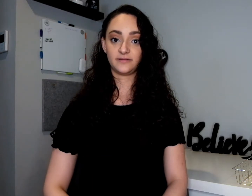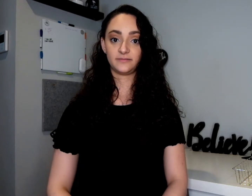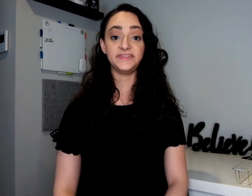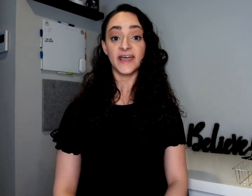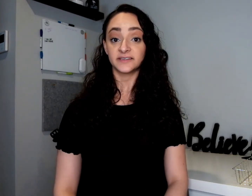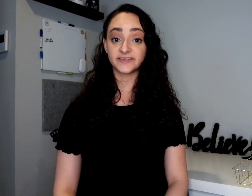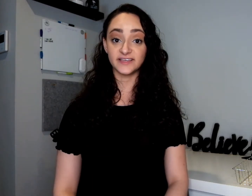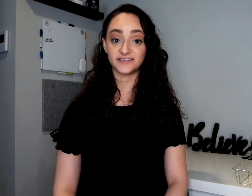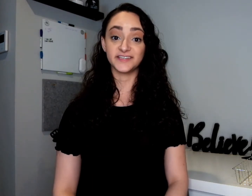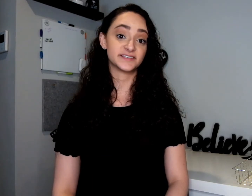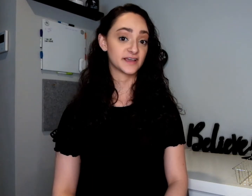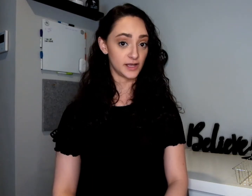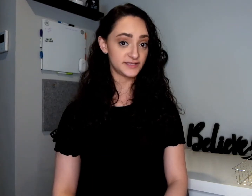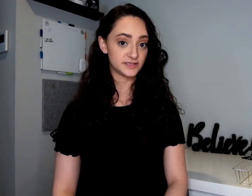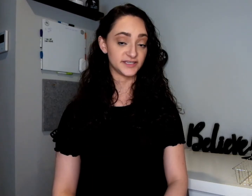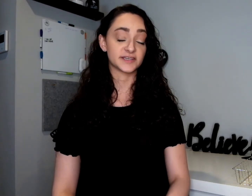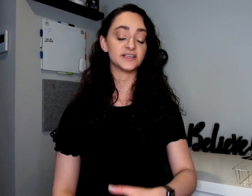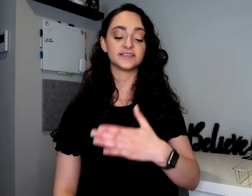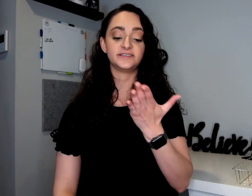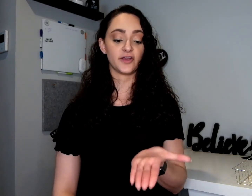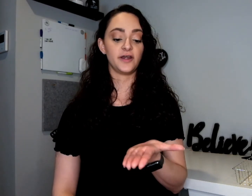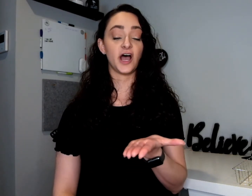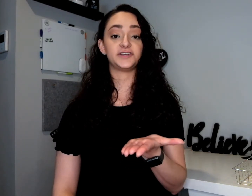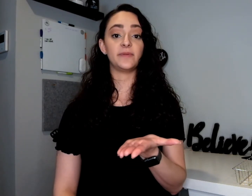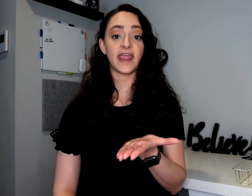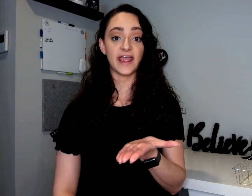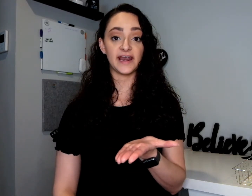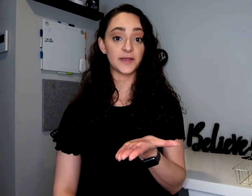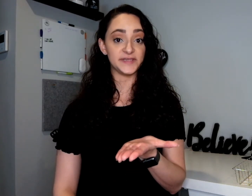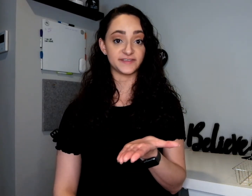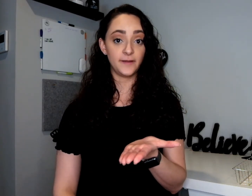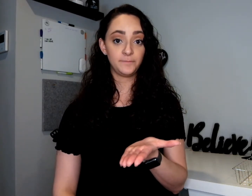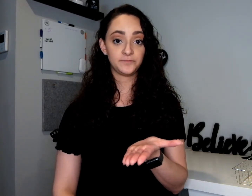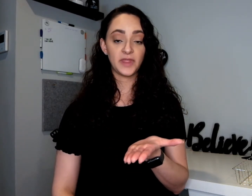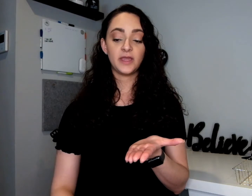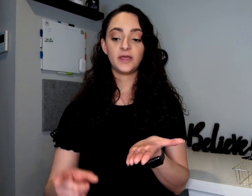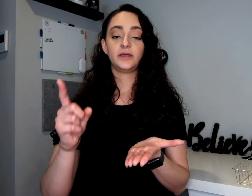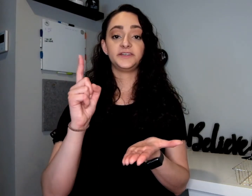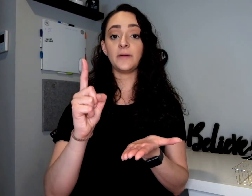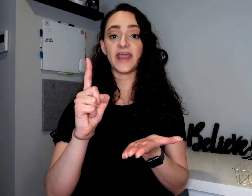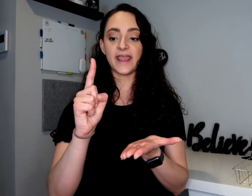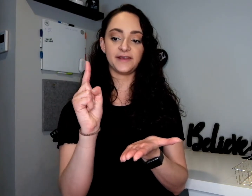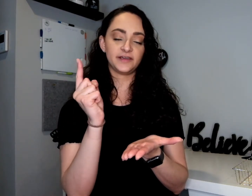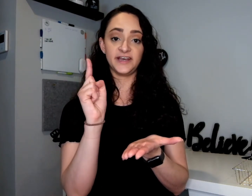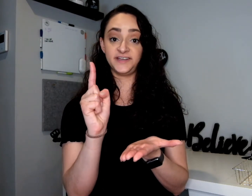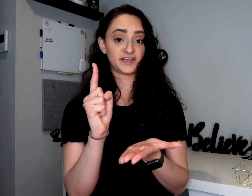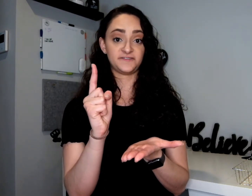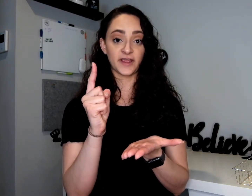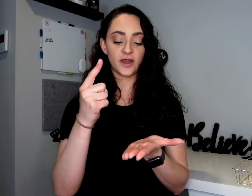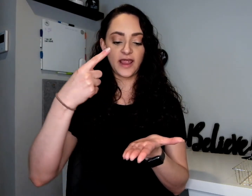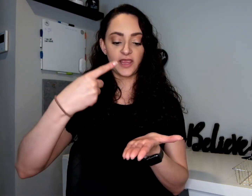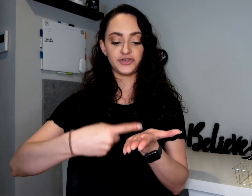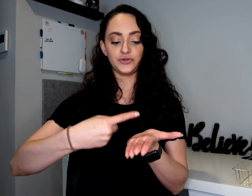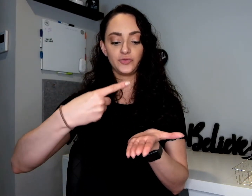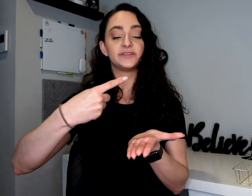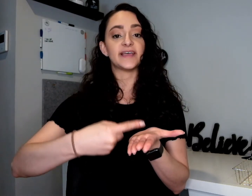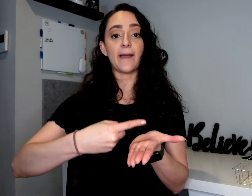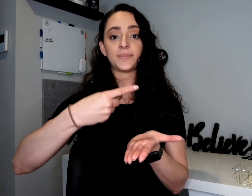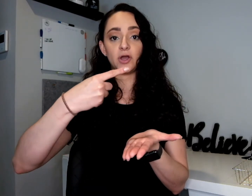Next is discuss. Discuss is your non-dominant hand like a pizza. Dominant hand, an index finger. And you tap on